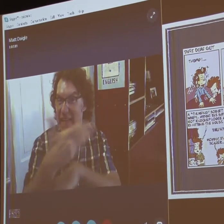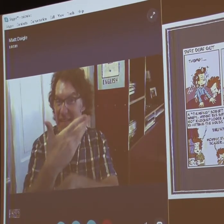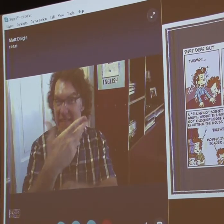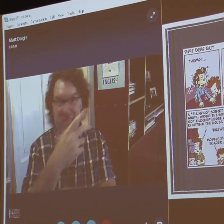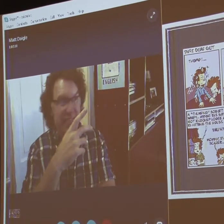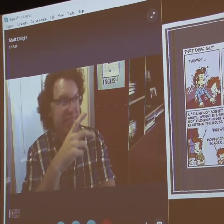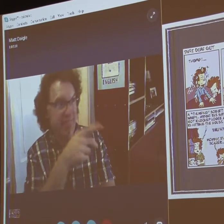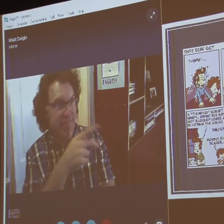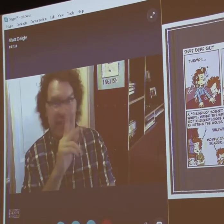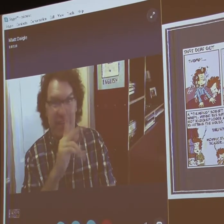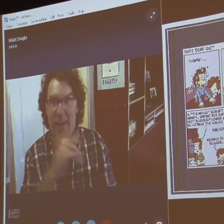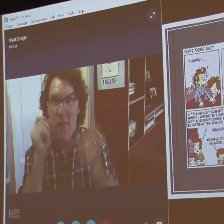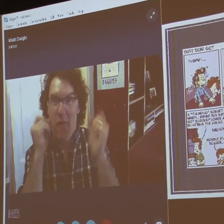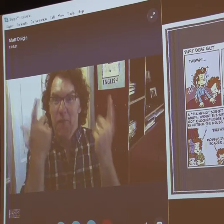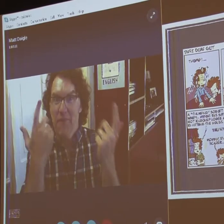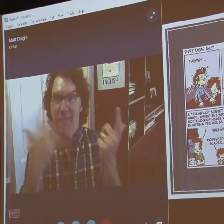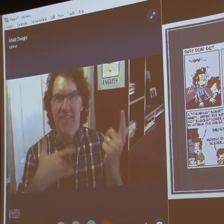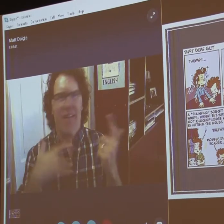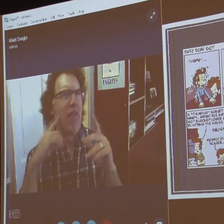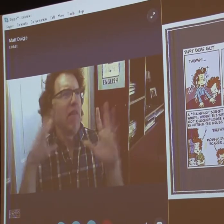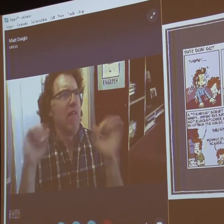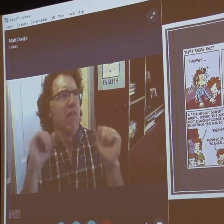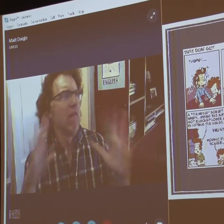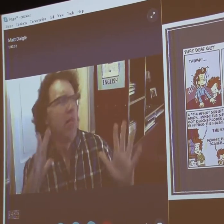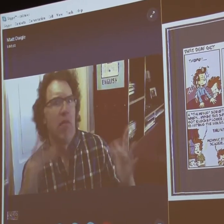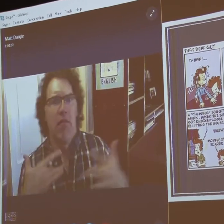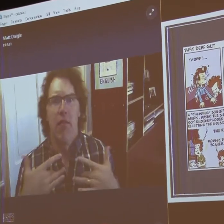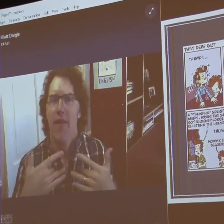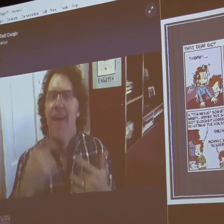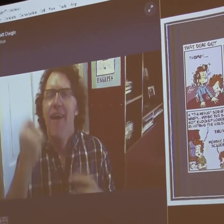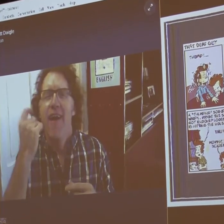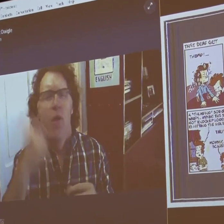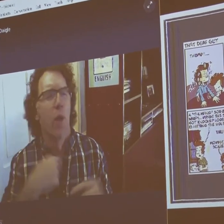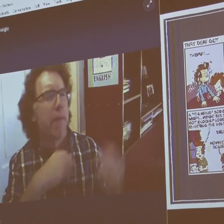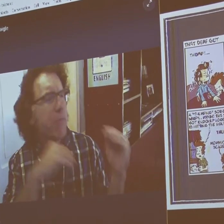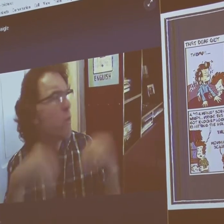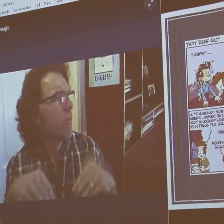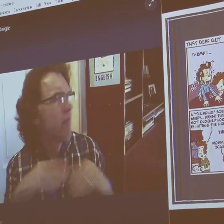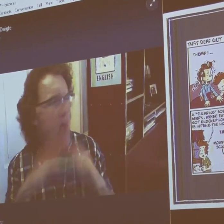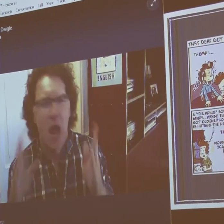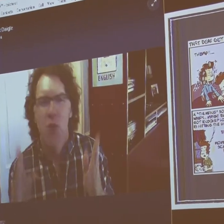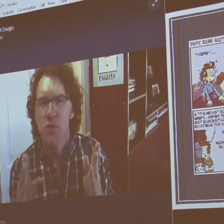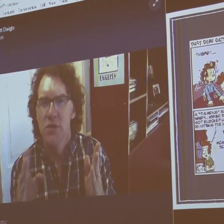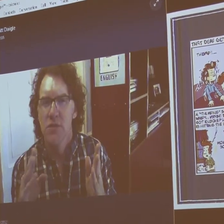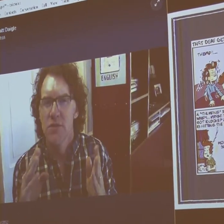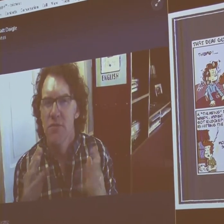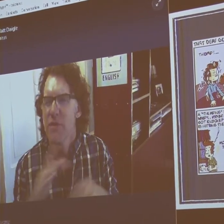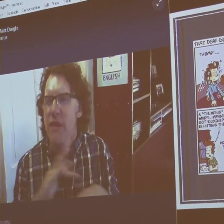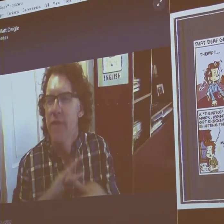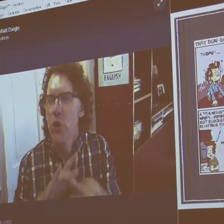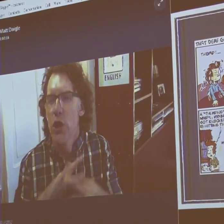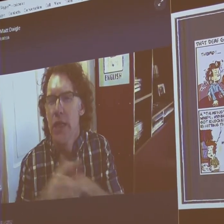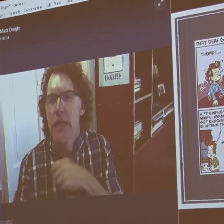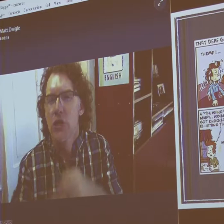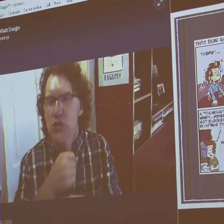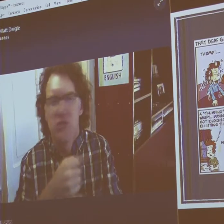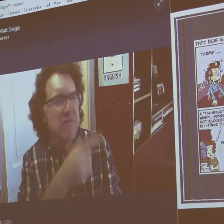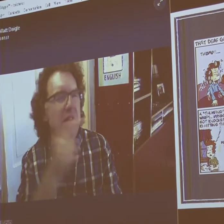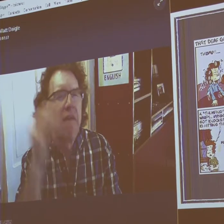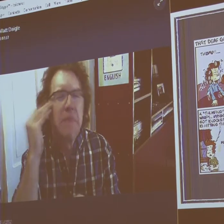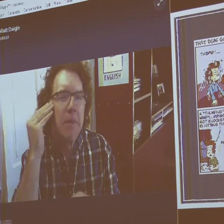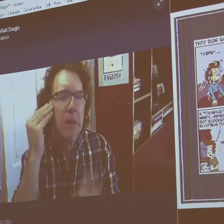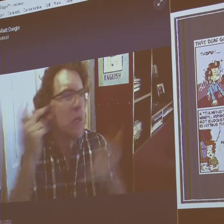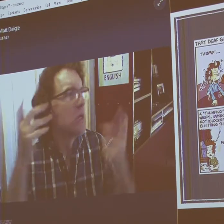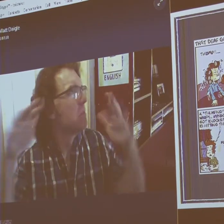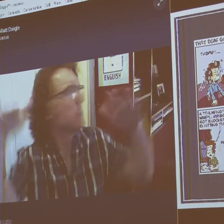In the middle of the night, Kay woke up to a terrible sound. We had just moved to this house. It